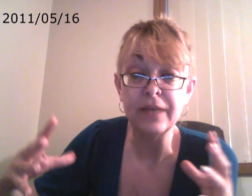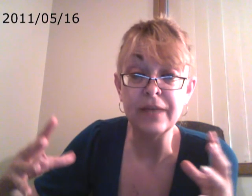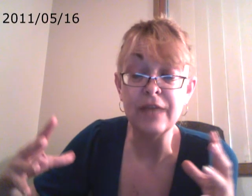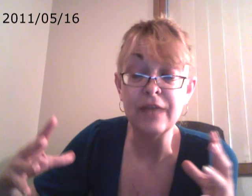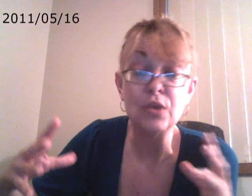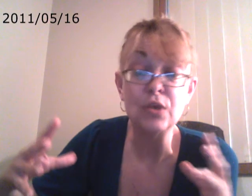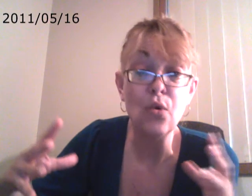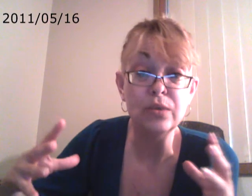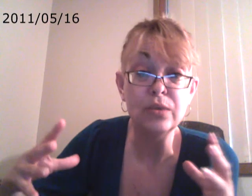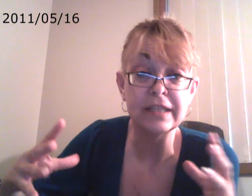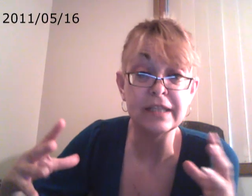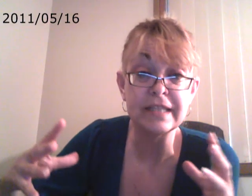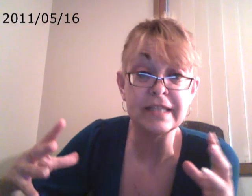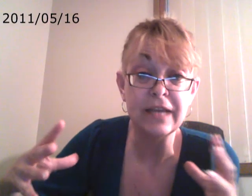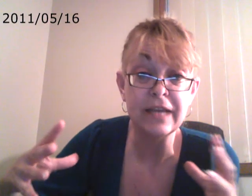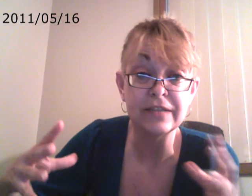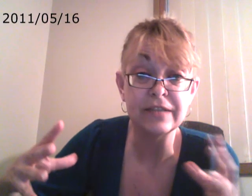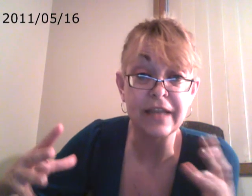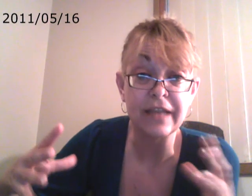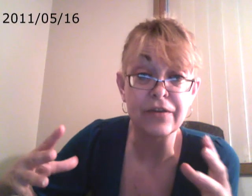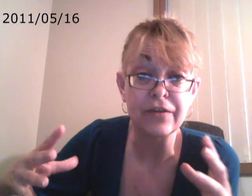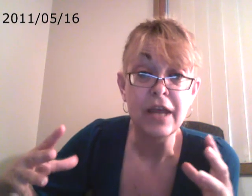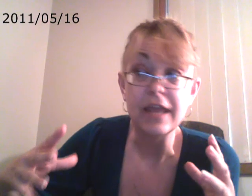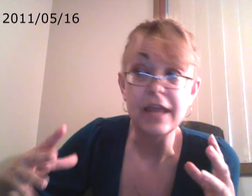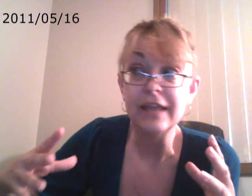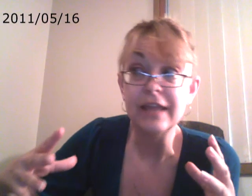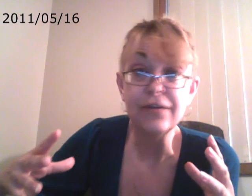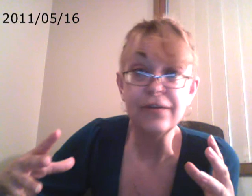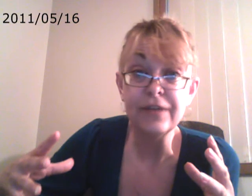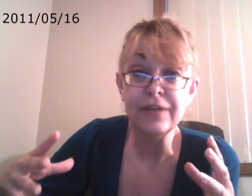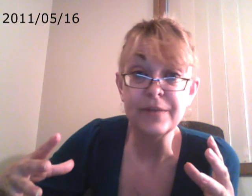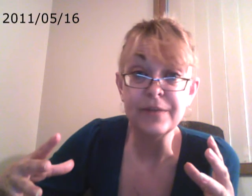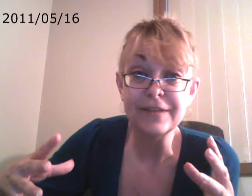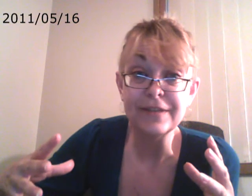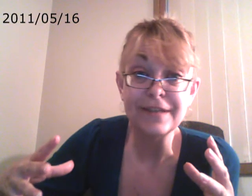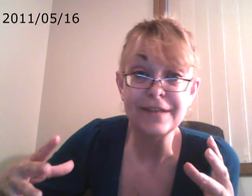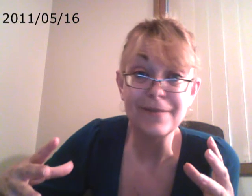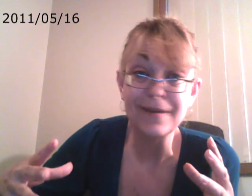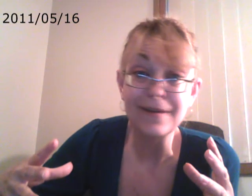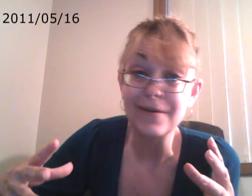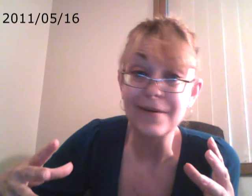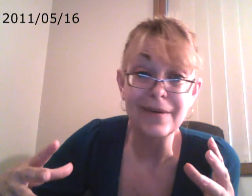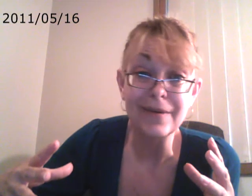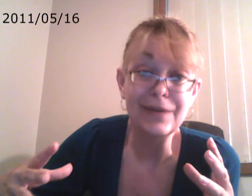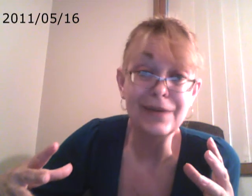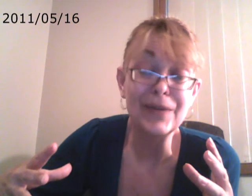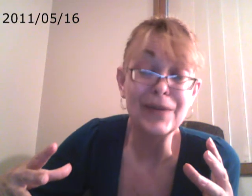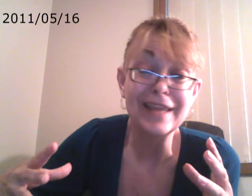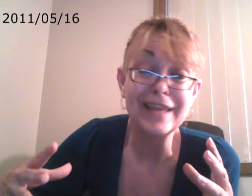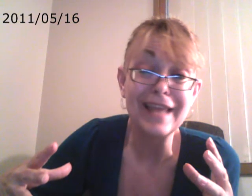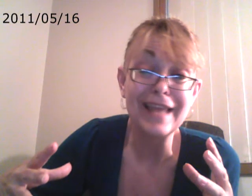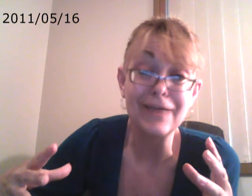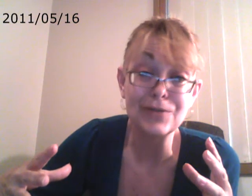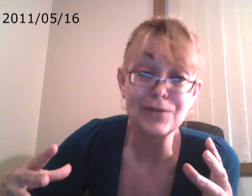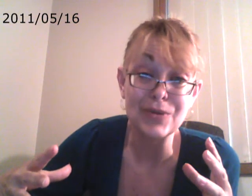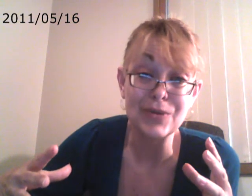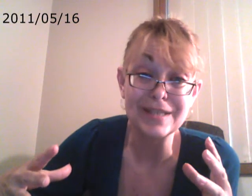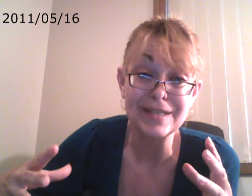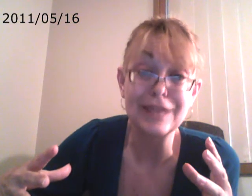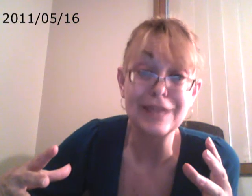now is holding this cycle together, that they're going to experience the same thing, you know, like they have no choice. Like there